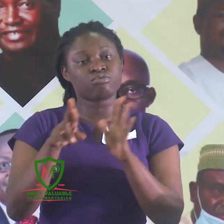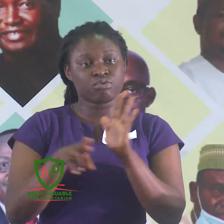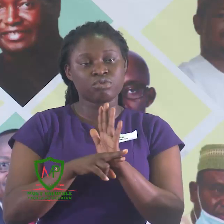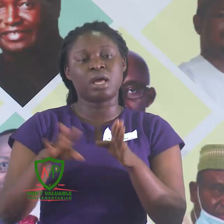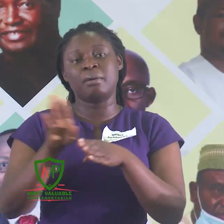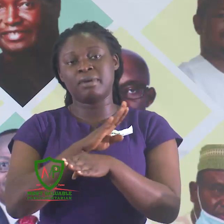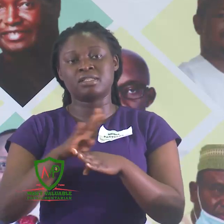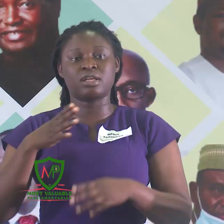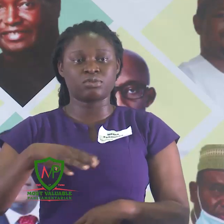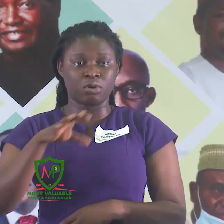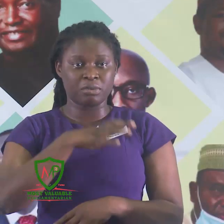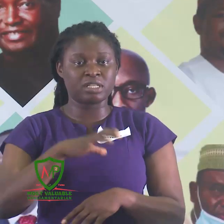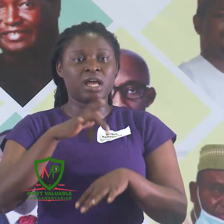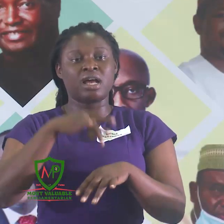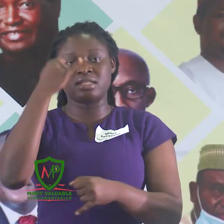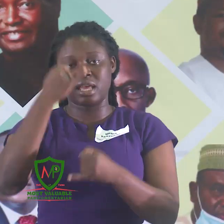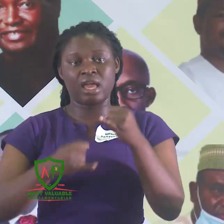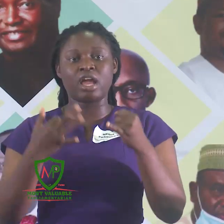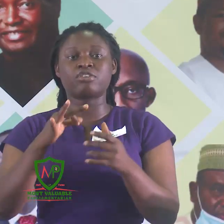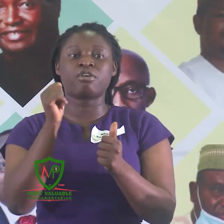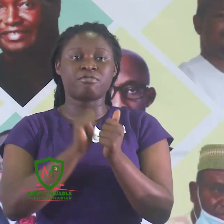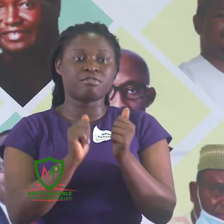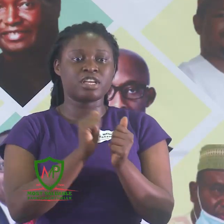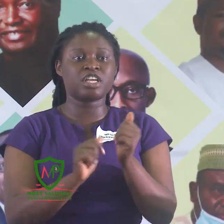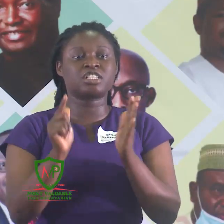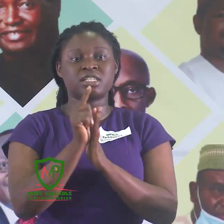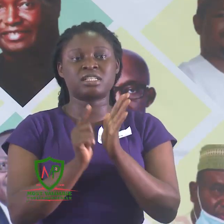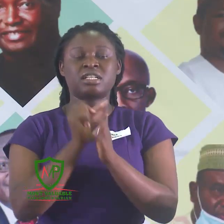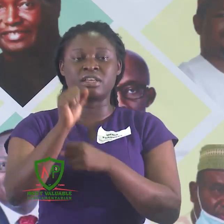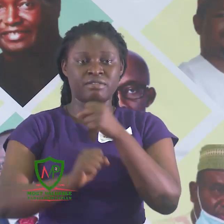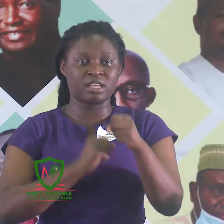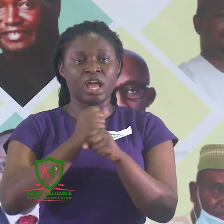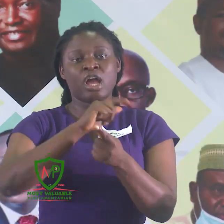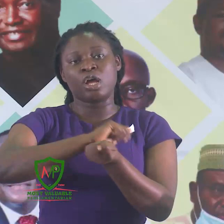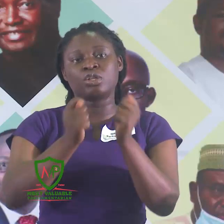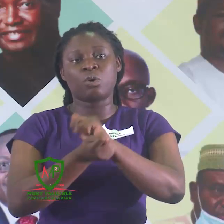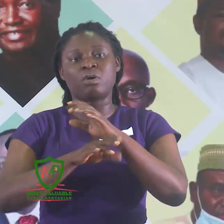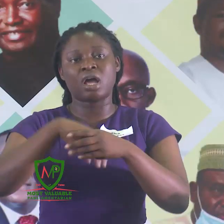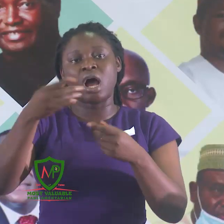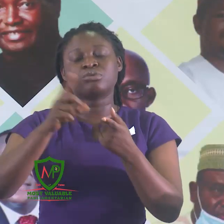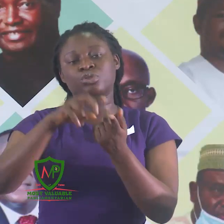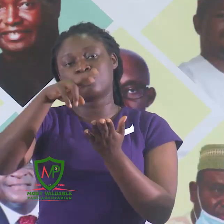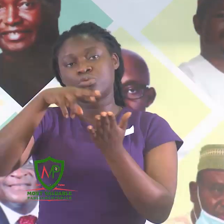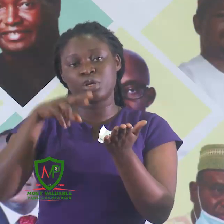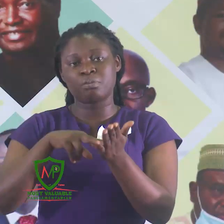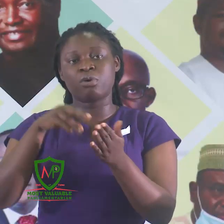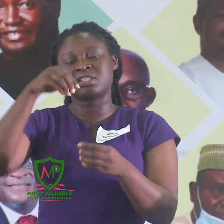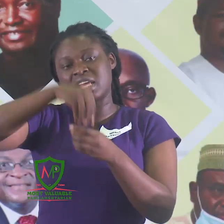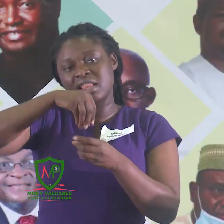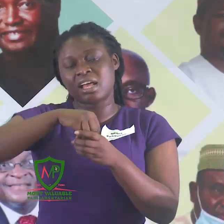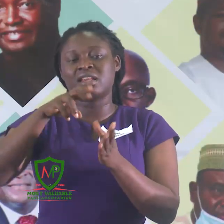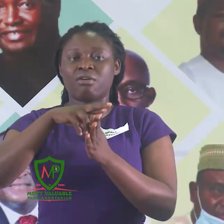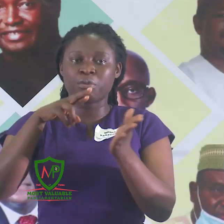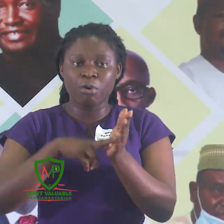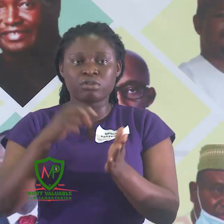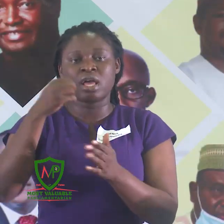at the end of each legislative year turns out to report internal reports